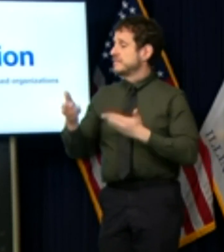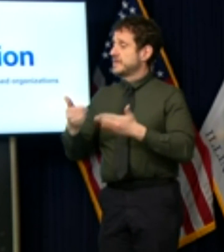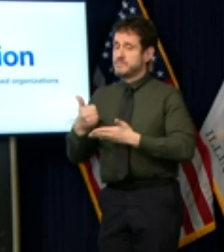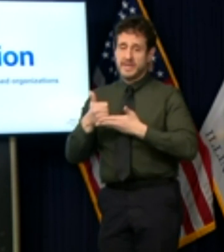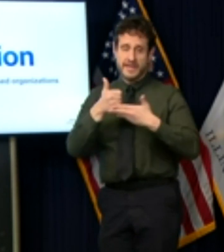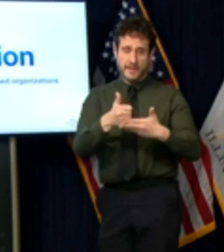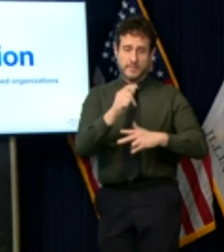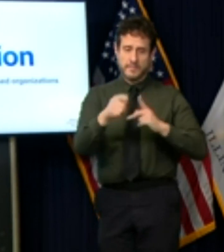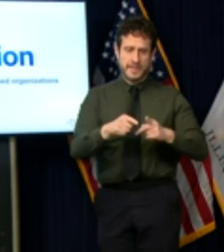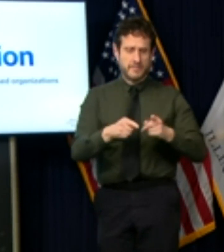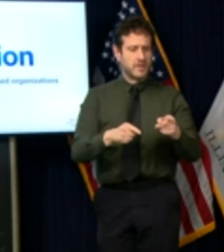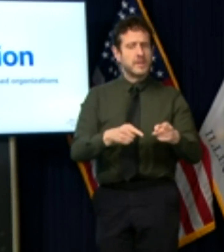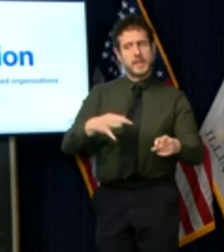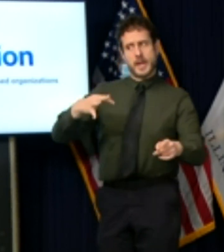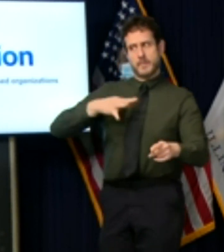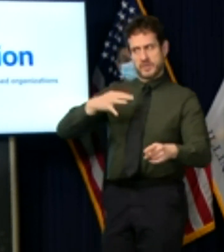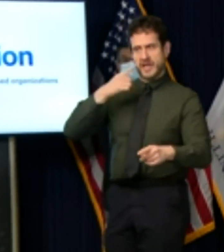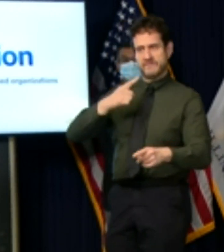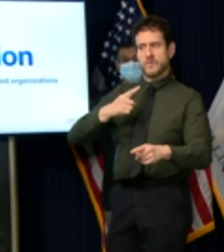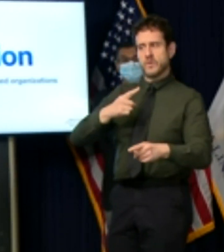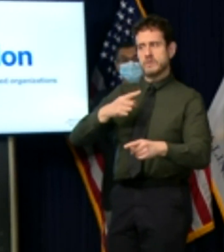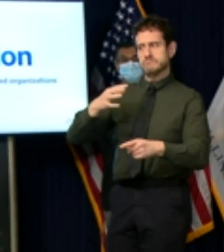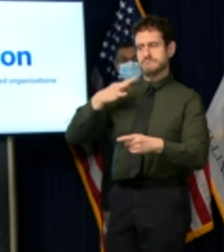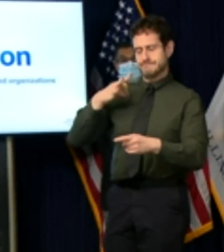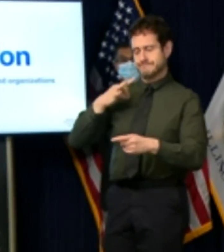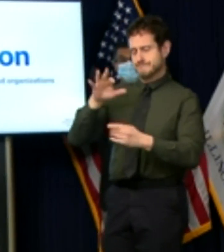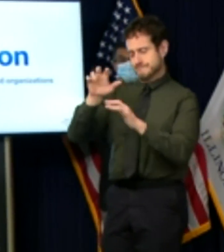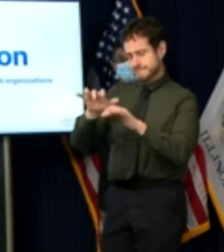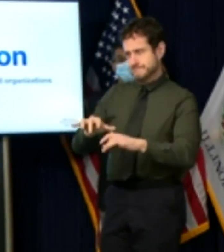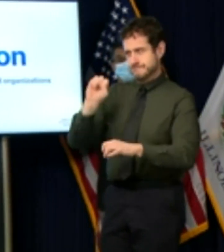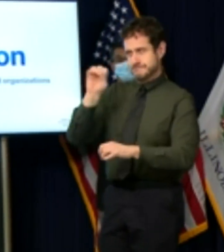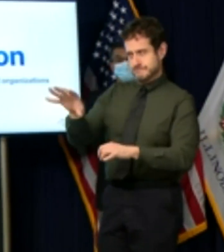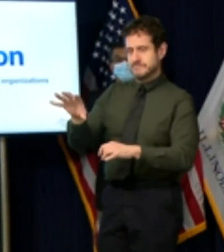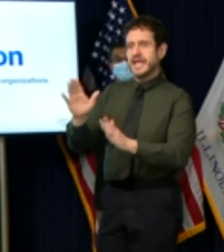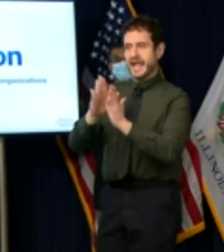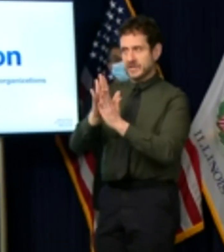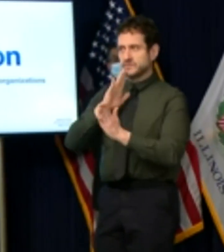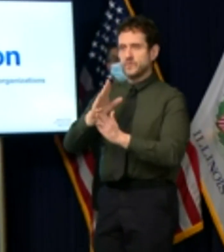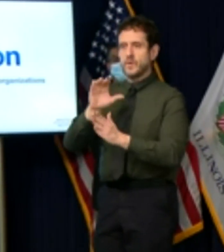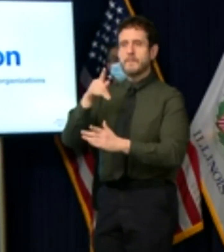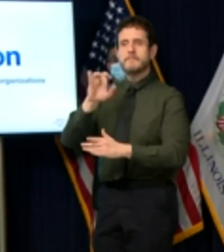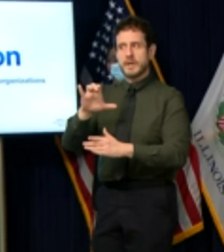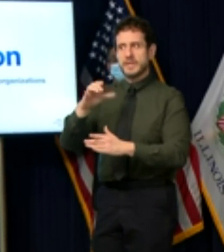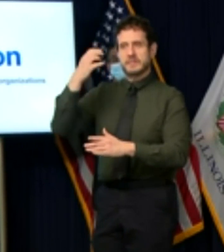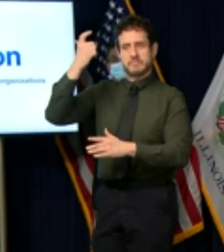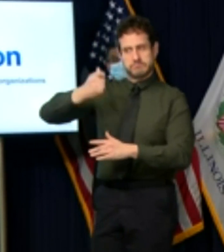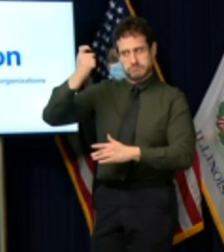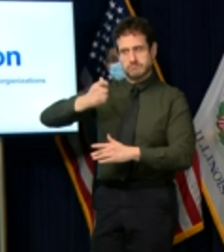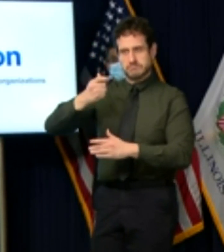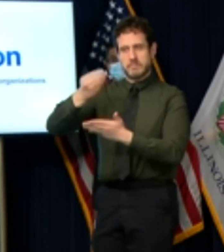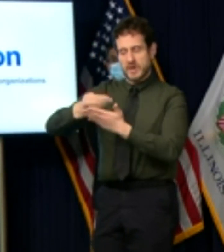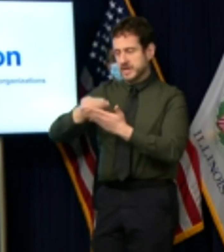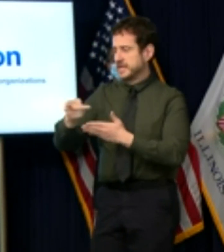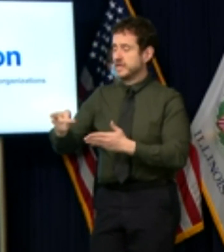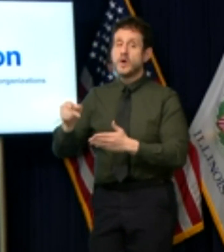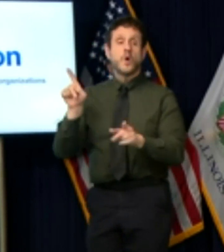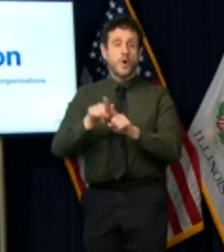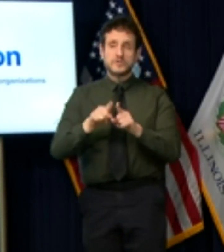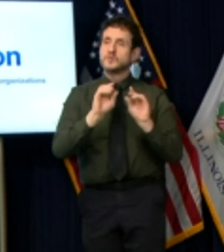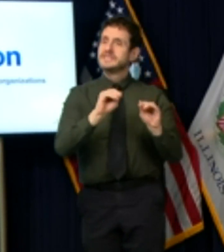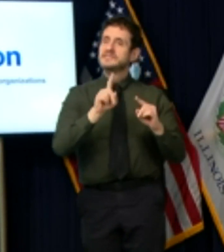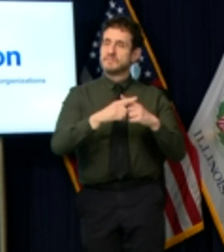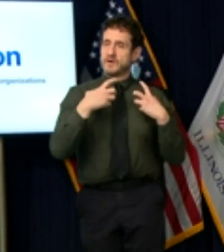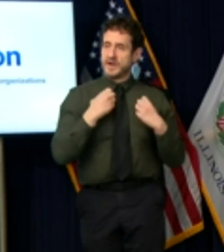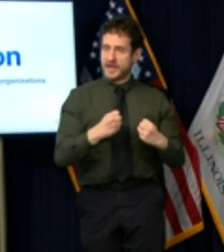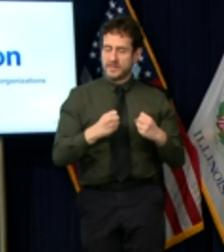with public benefits applications to supporting health literacy from combating covid rumors